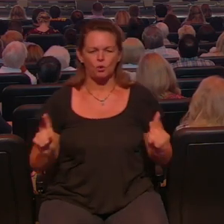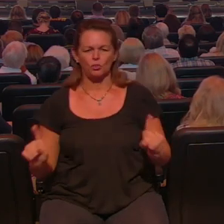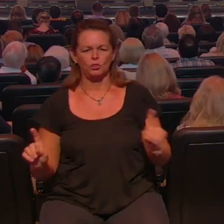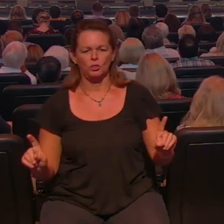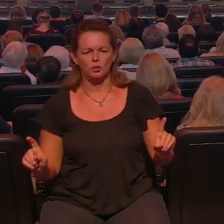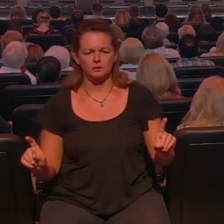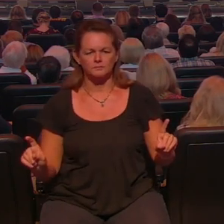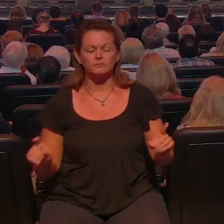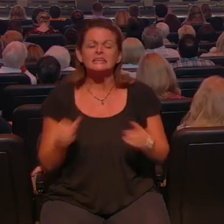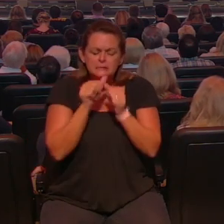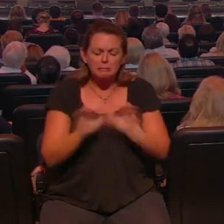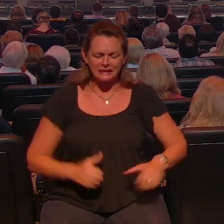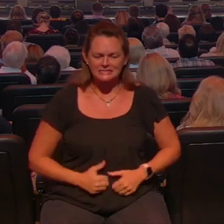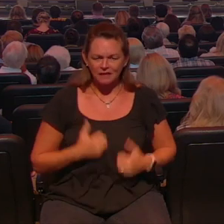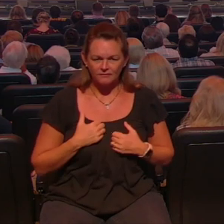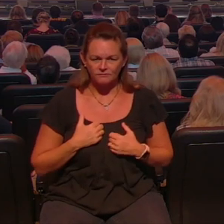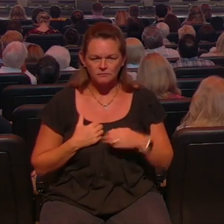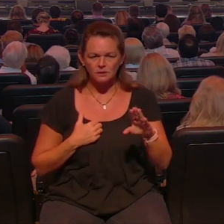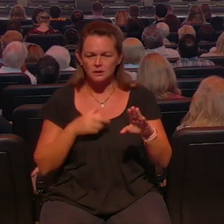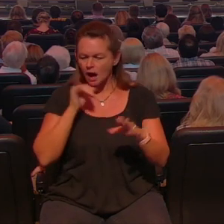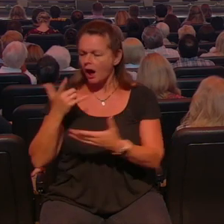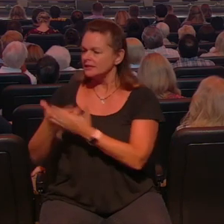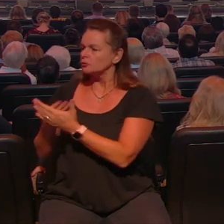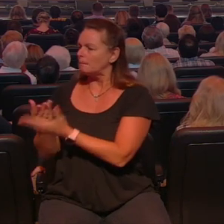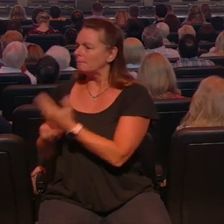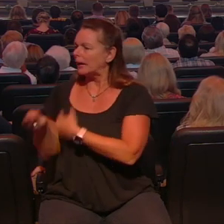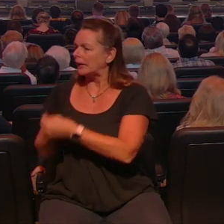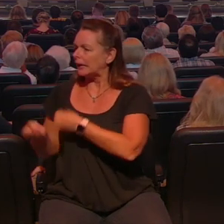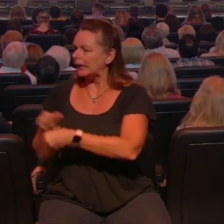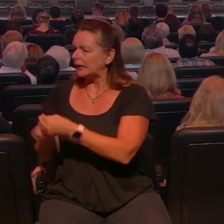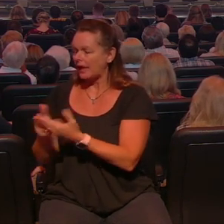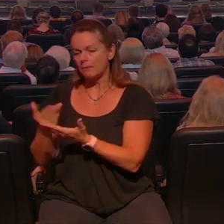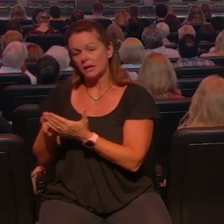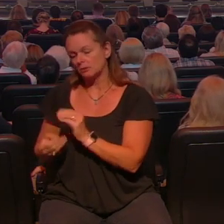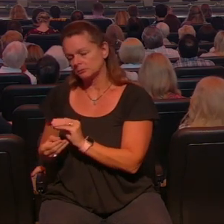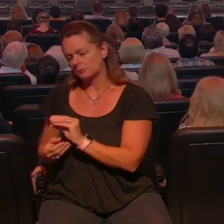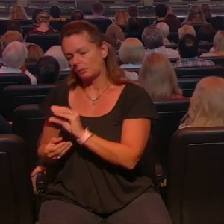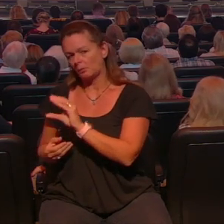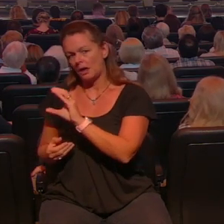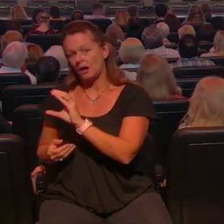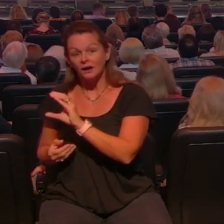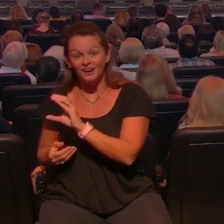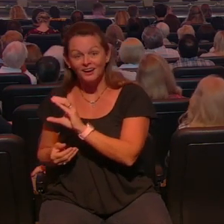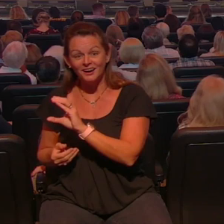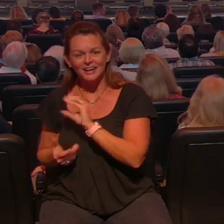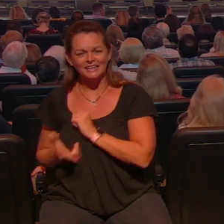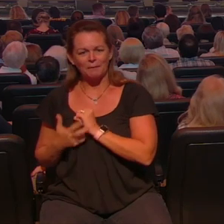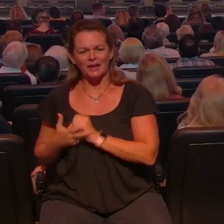no a life and a life walks on two legs and so that's the first thing I want you to understand is for God to really